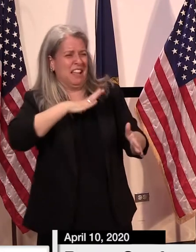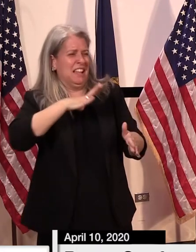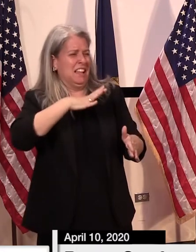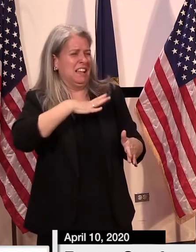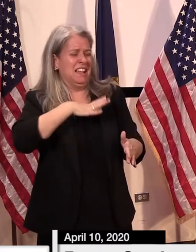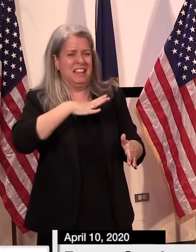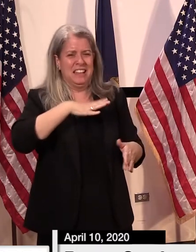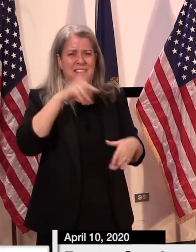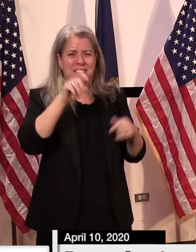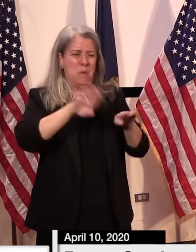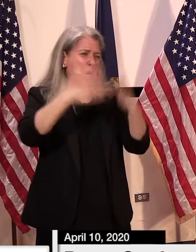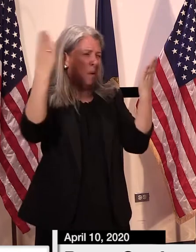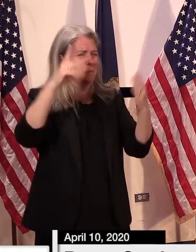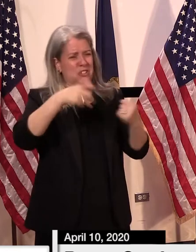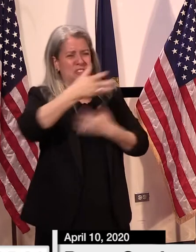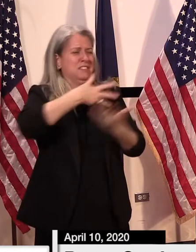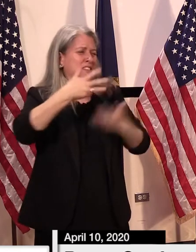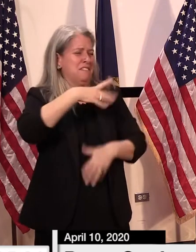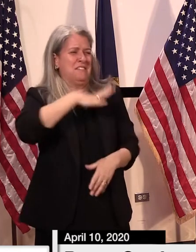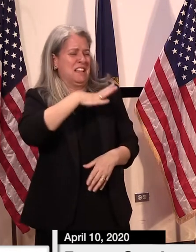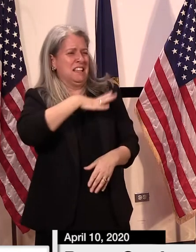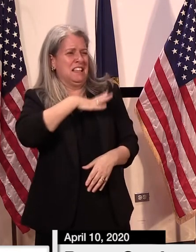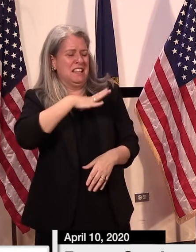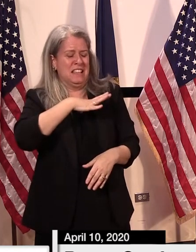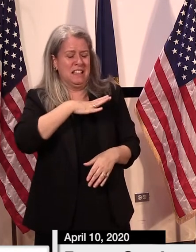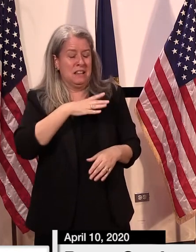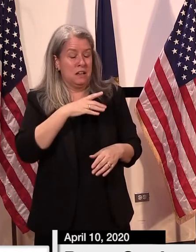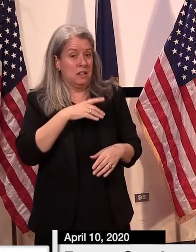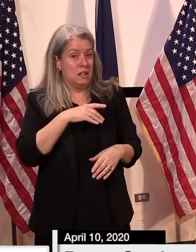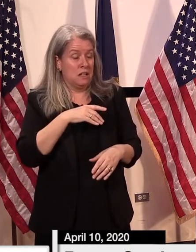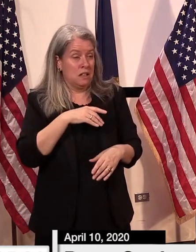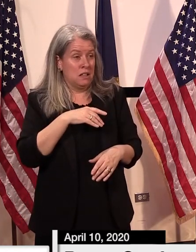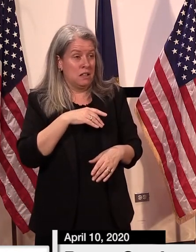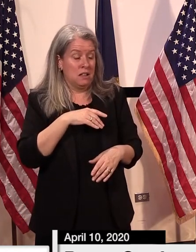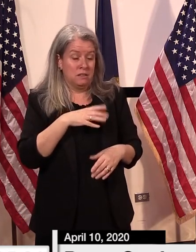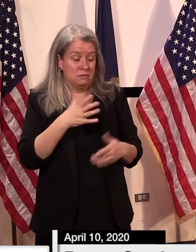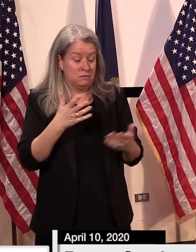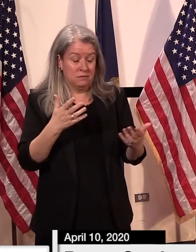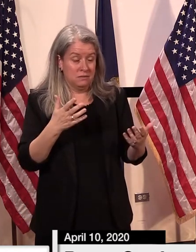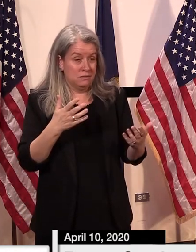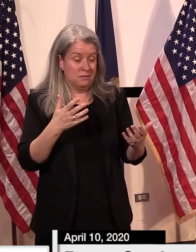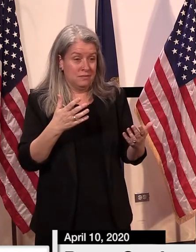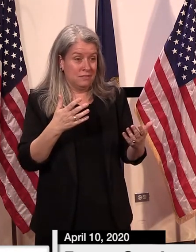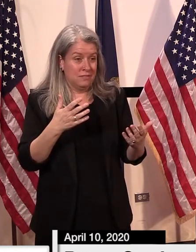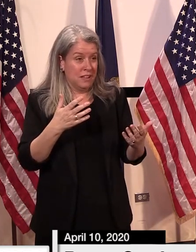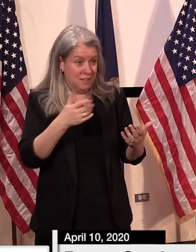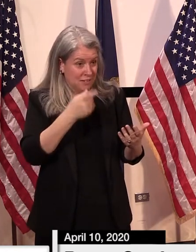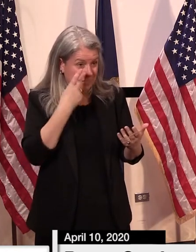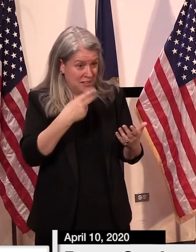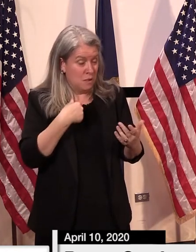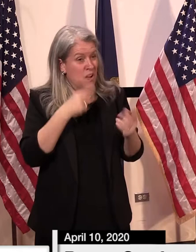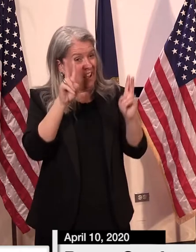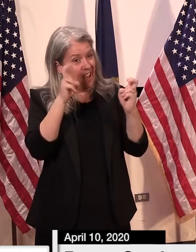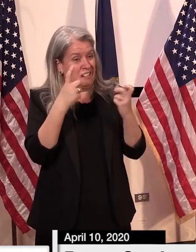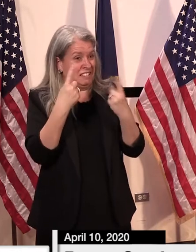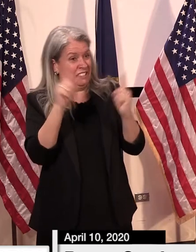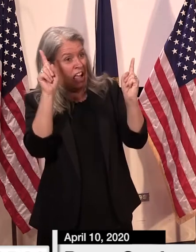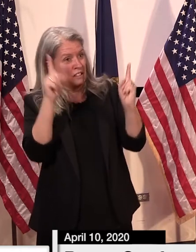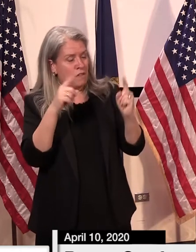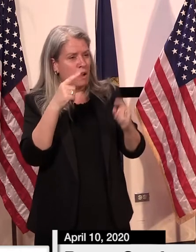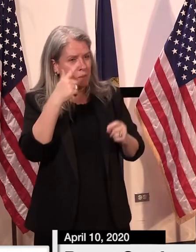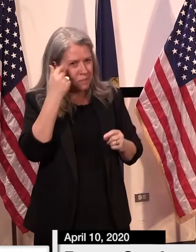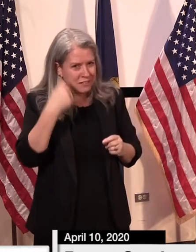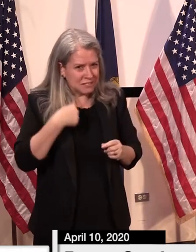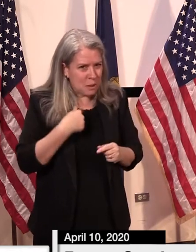be taking these steps. And you'll see in the end that I was right. And they may be right in some